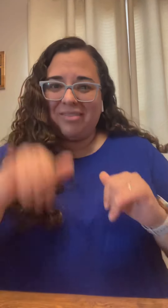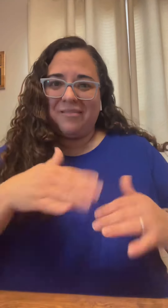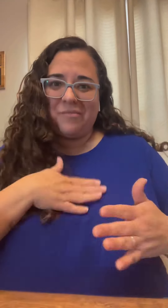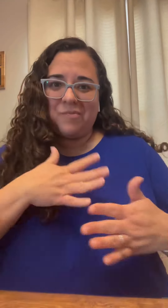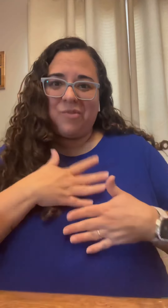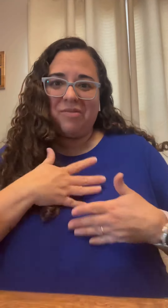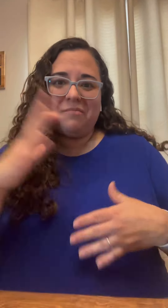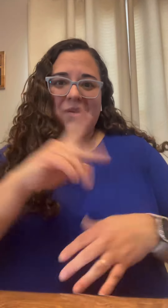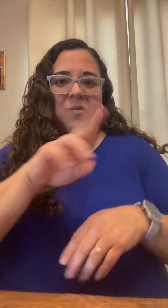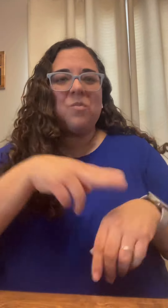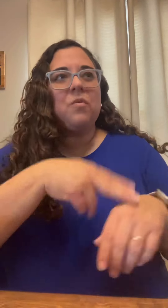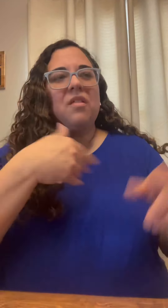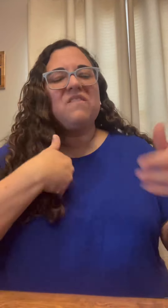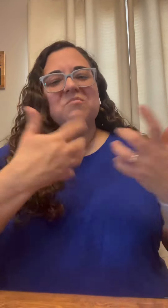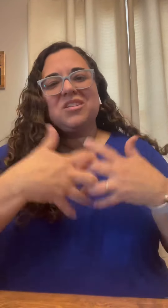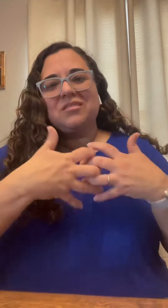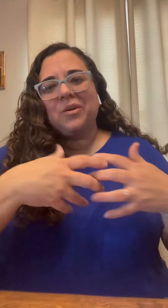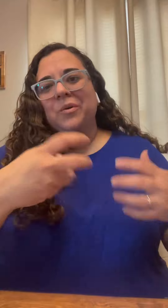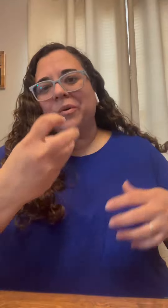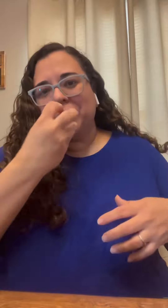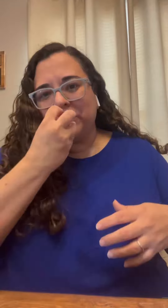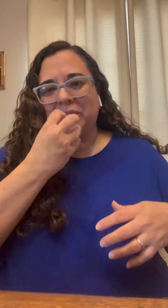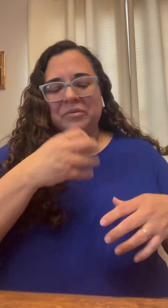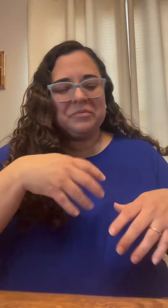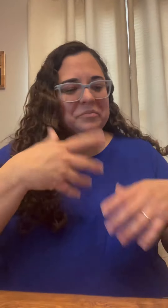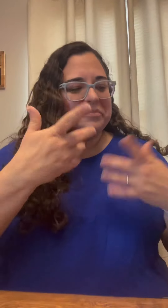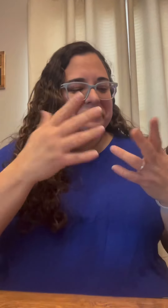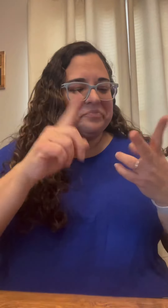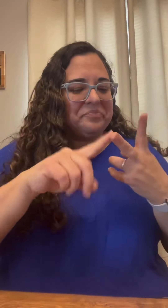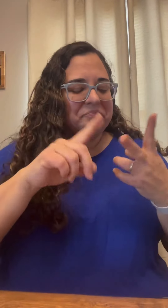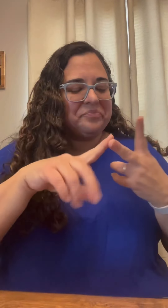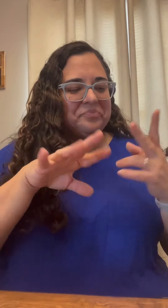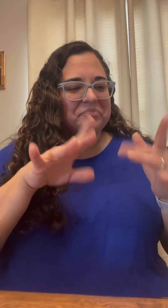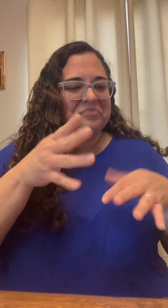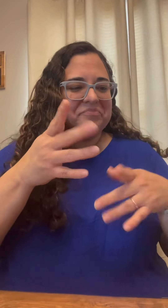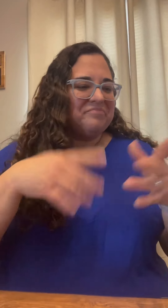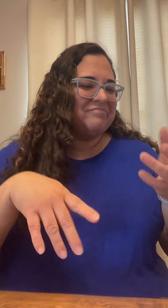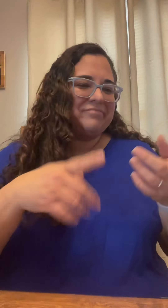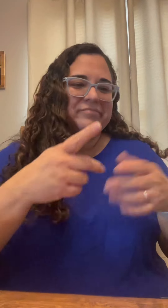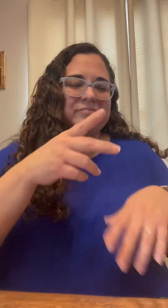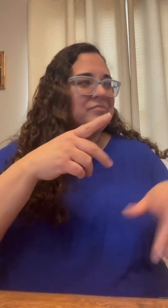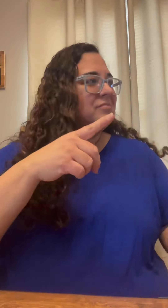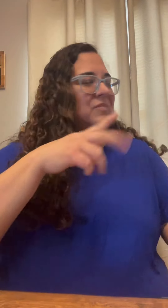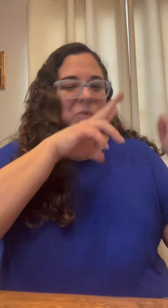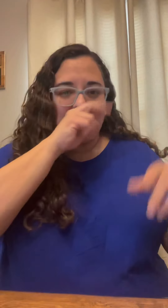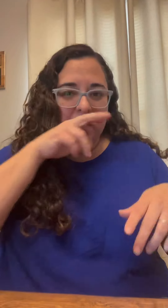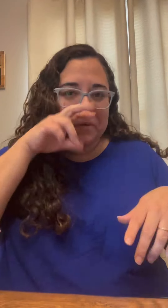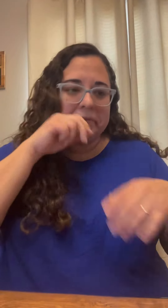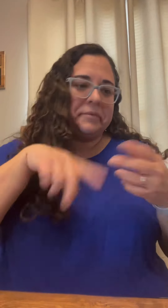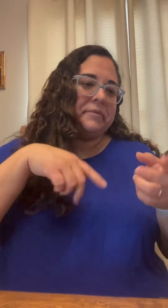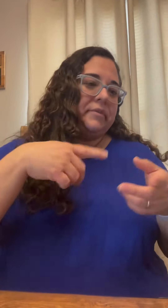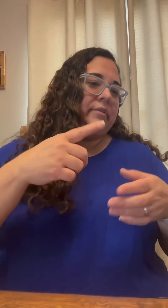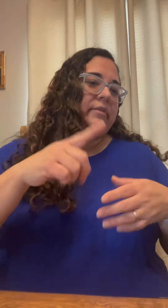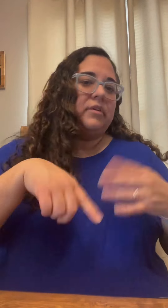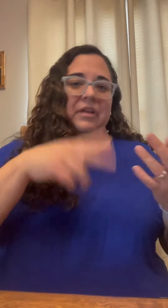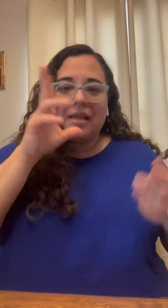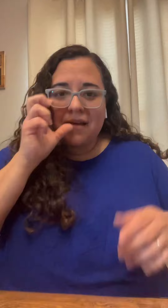so i don't know my breathing i hope it gets back to normal i'm using a nebulizer and um you know nasal